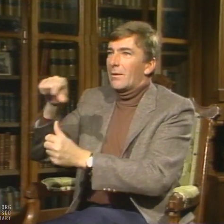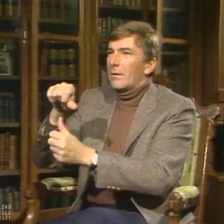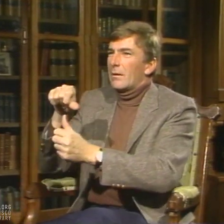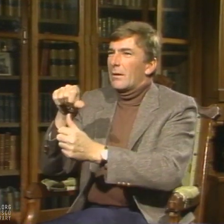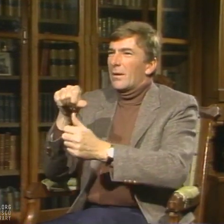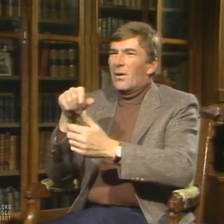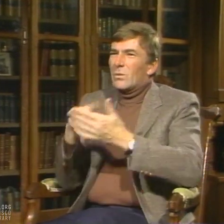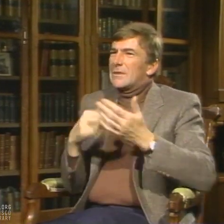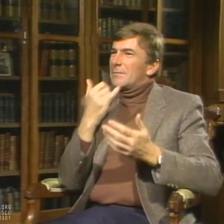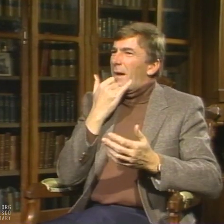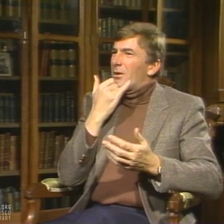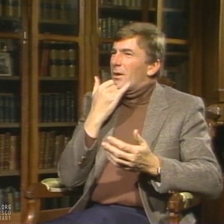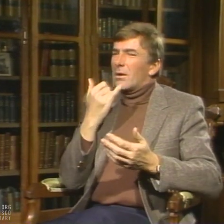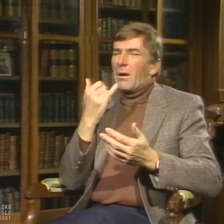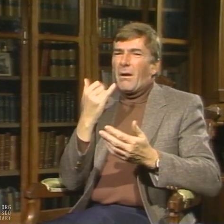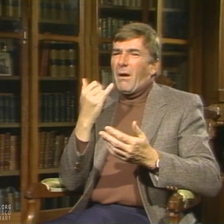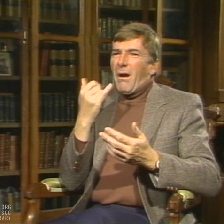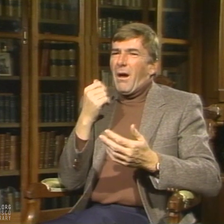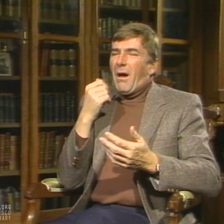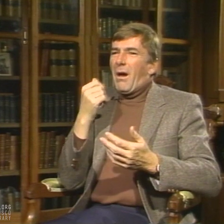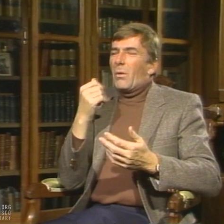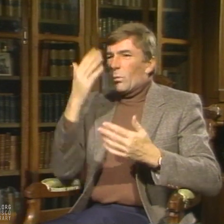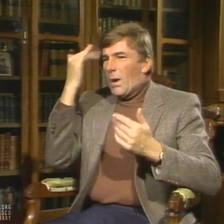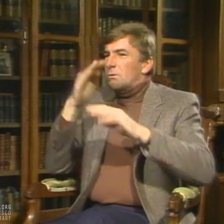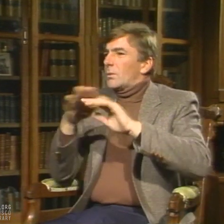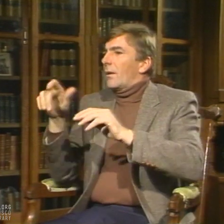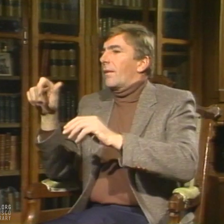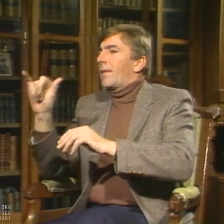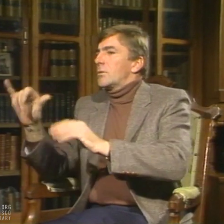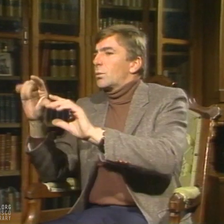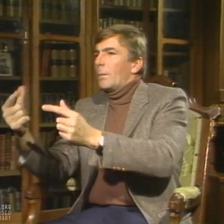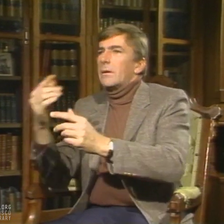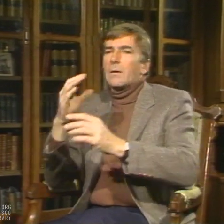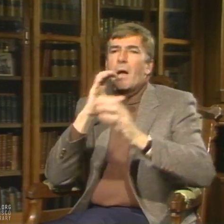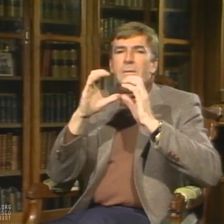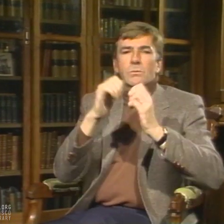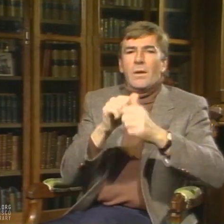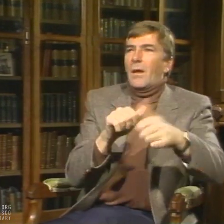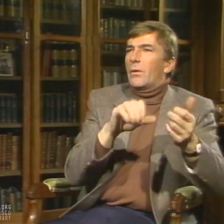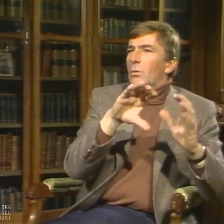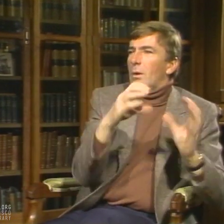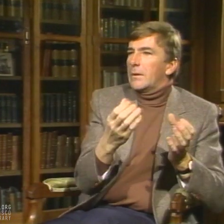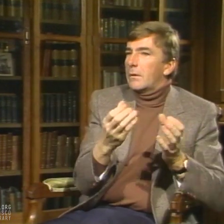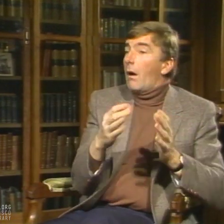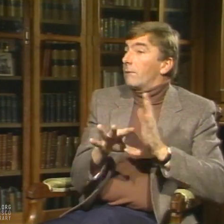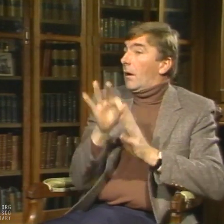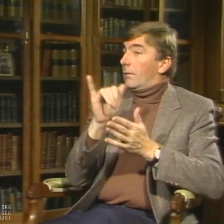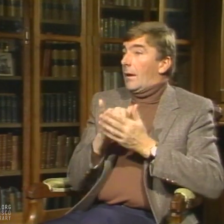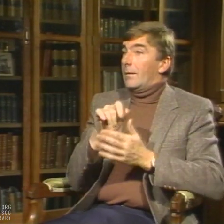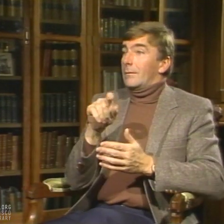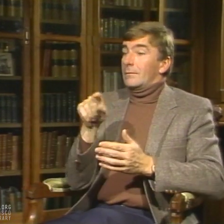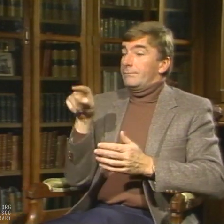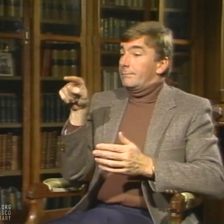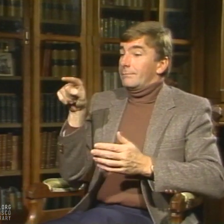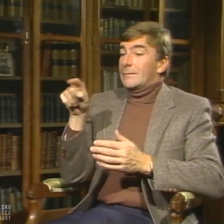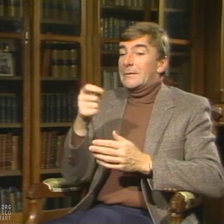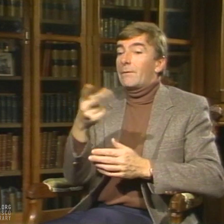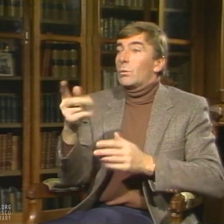These groups would never associate with each other. I couldn't understand why that was happening. What was